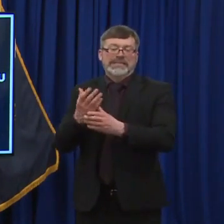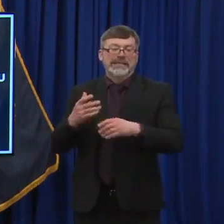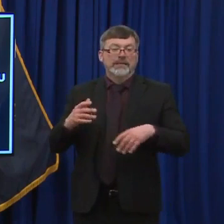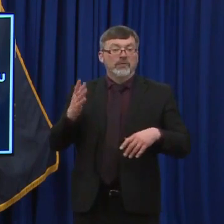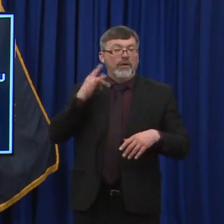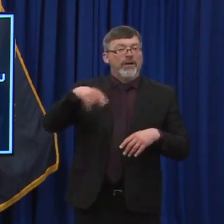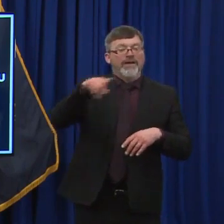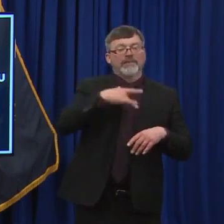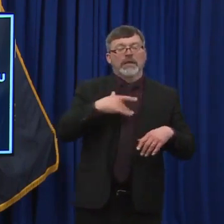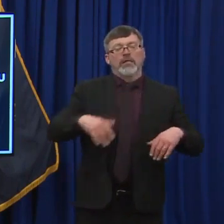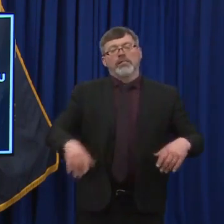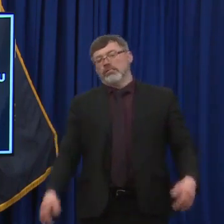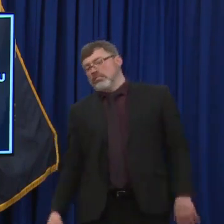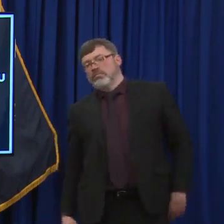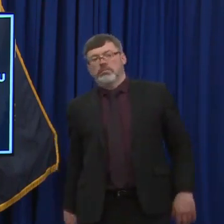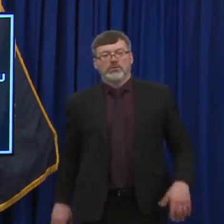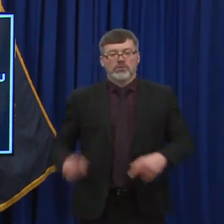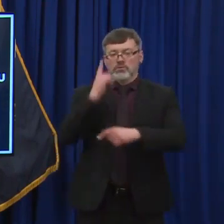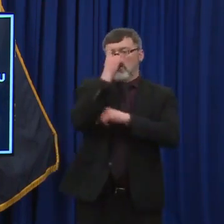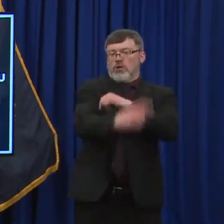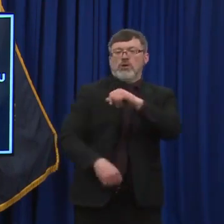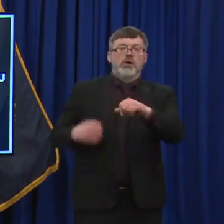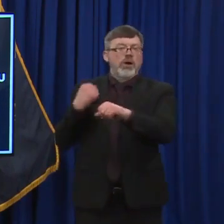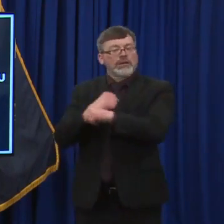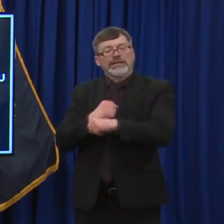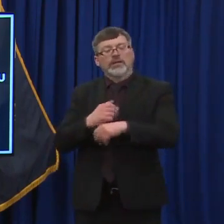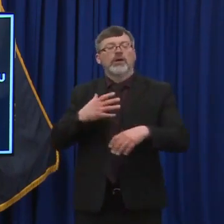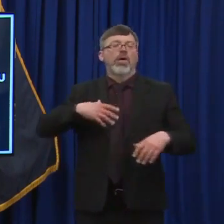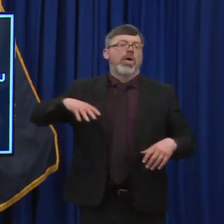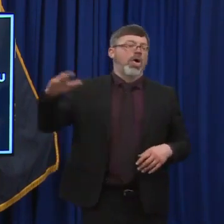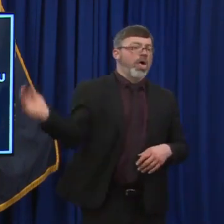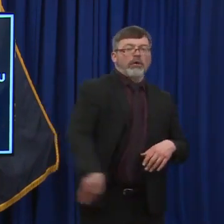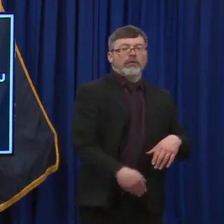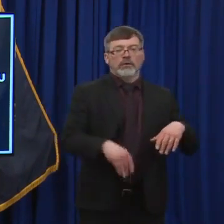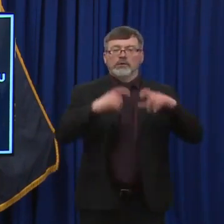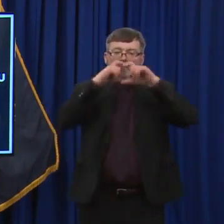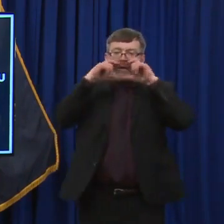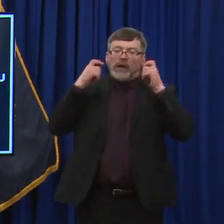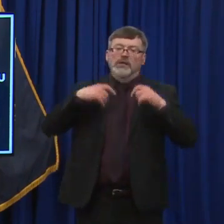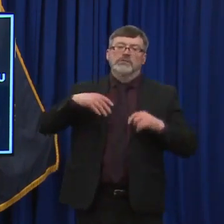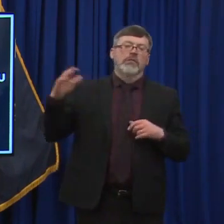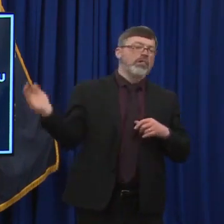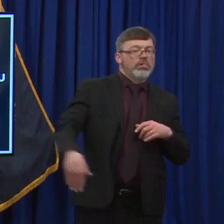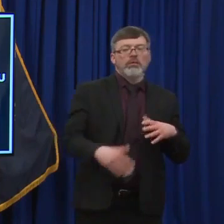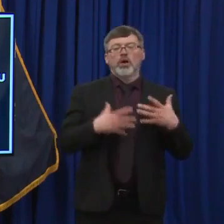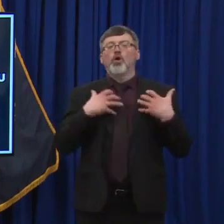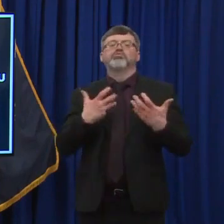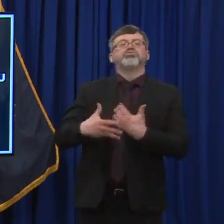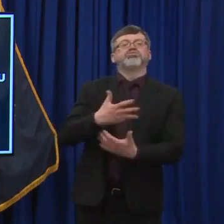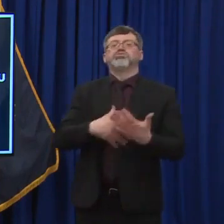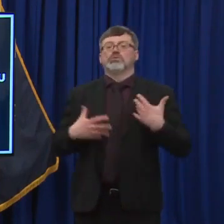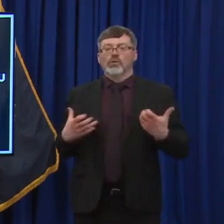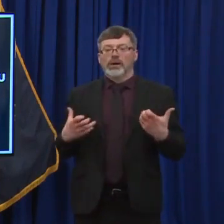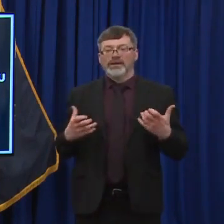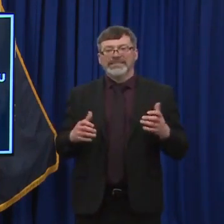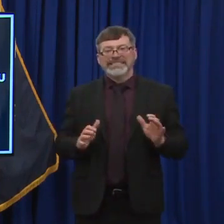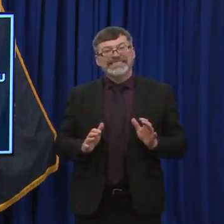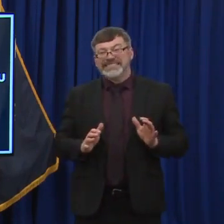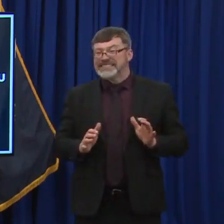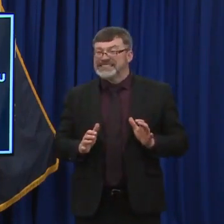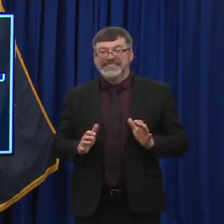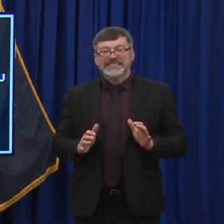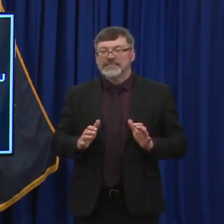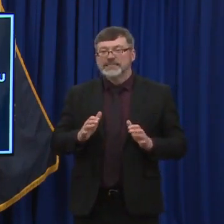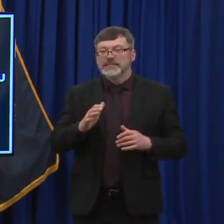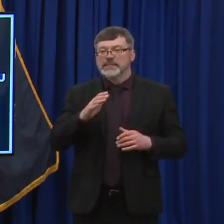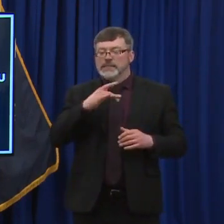and social distancing. We are not out of this yet. I think what you're going to continue to see is a kind of a diverging of the data. You're going to